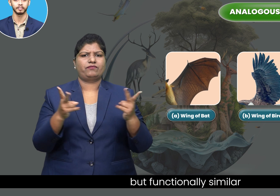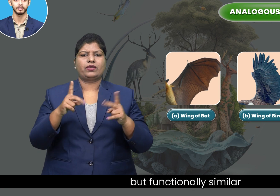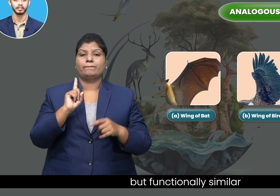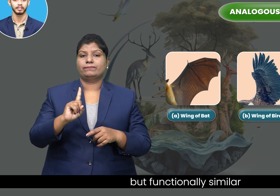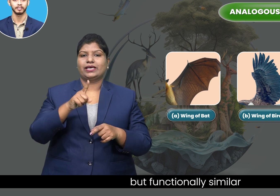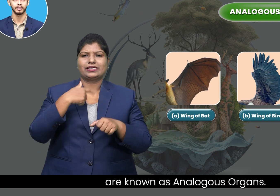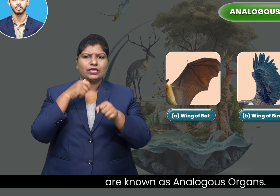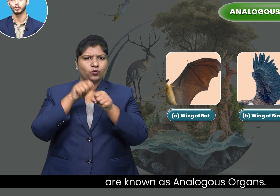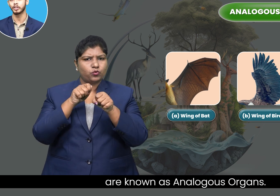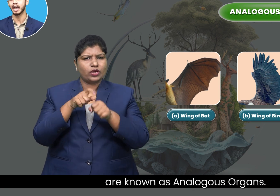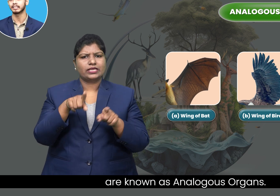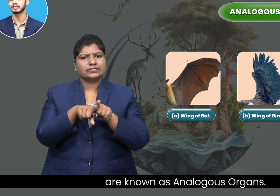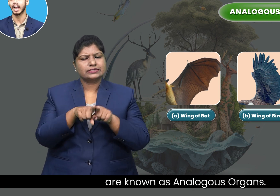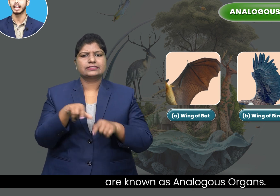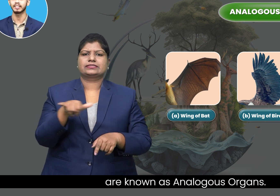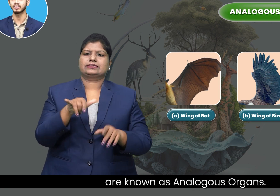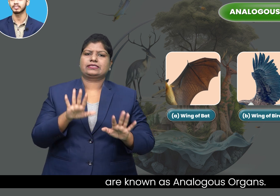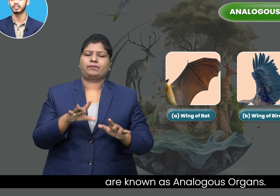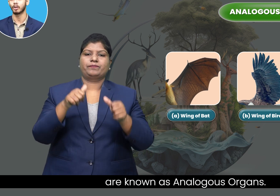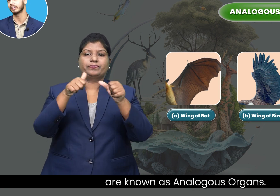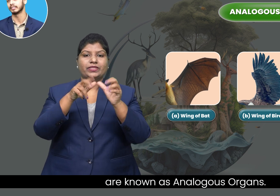are known as analogous organs.